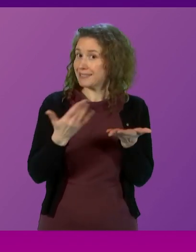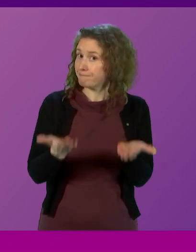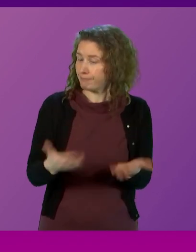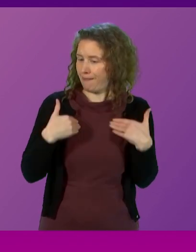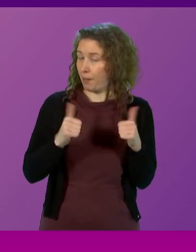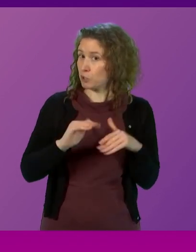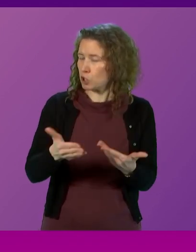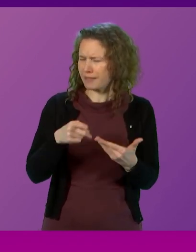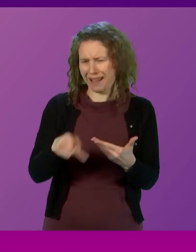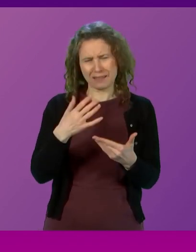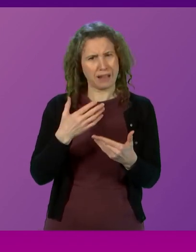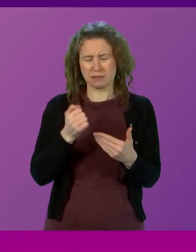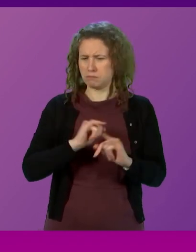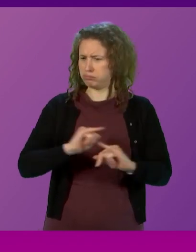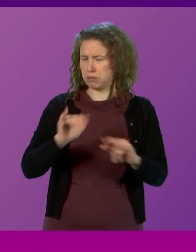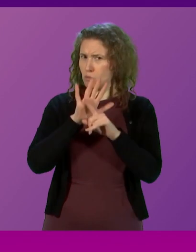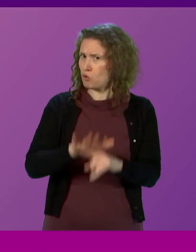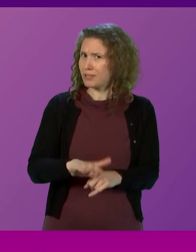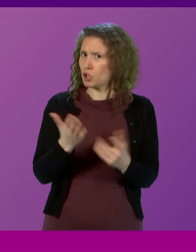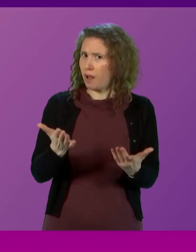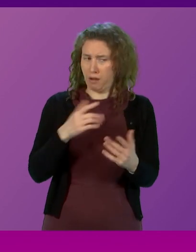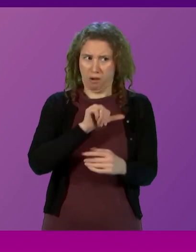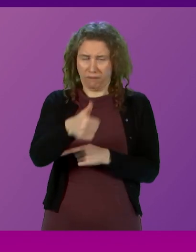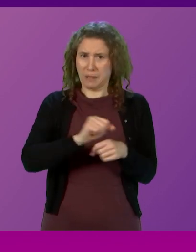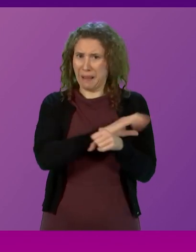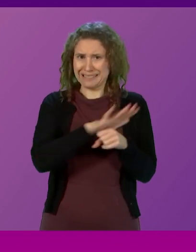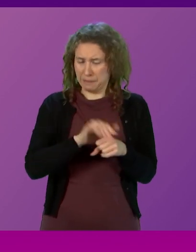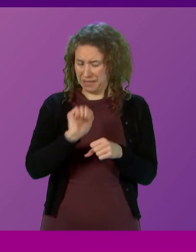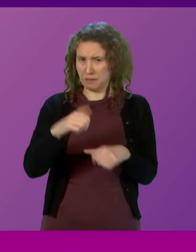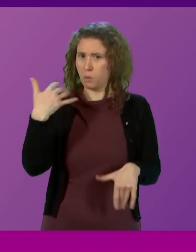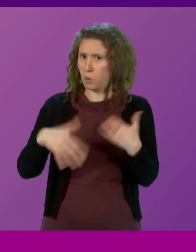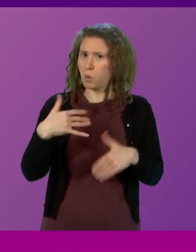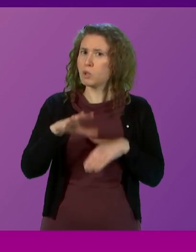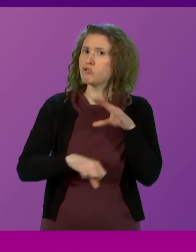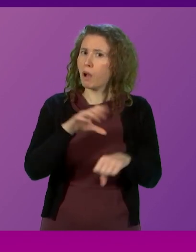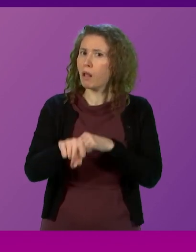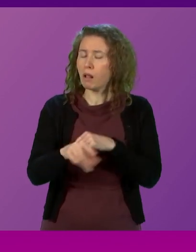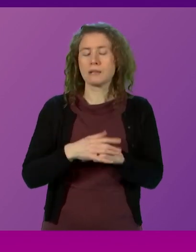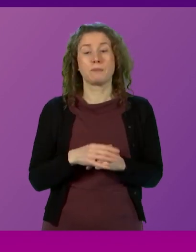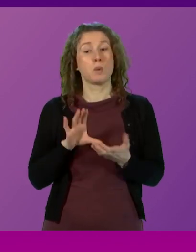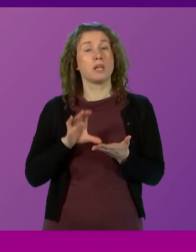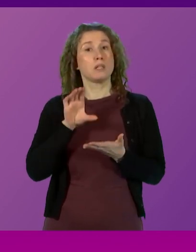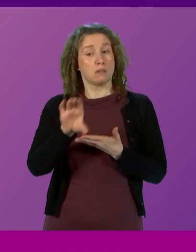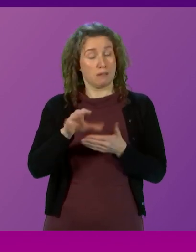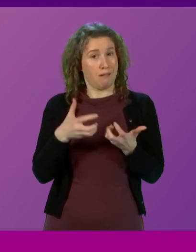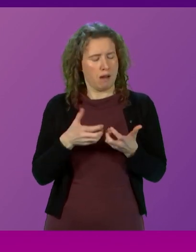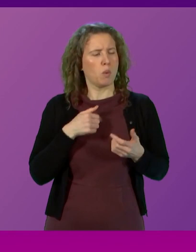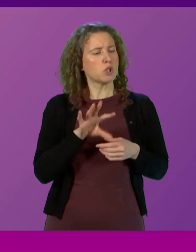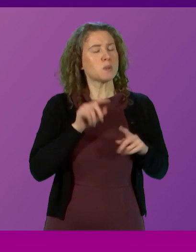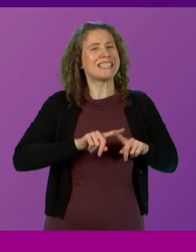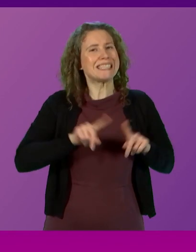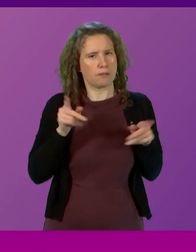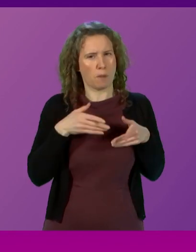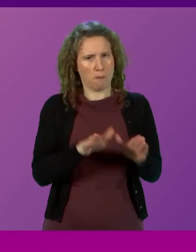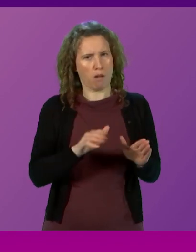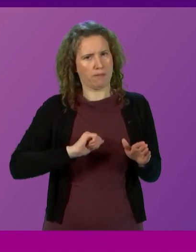which is facing unprecedented pressure following the pandemic. To do this by choosing a different, more progressive